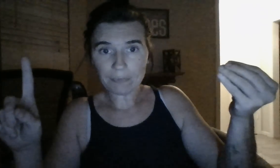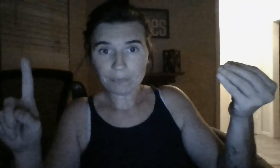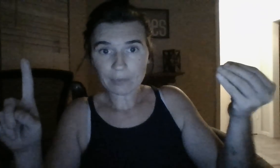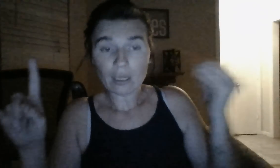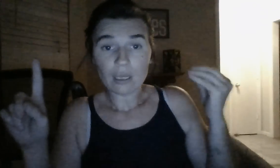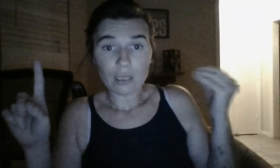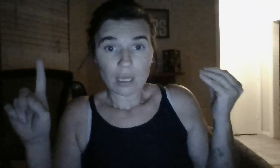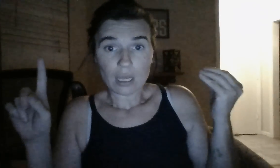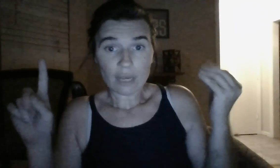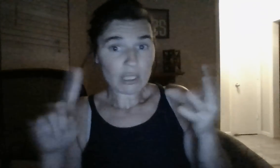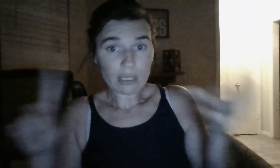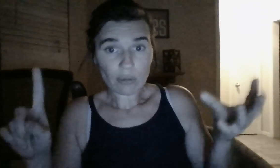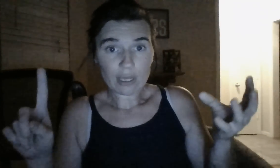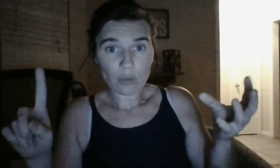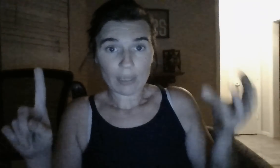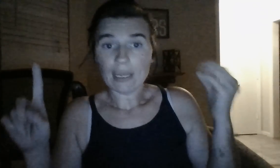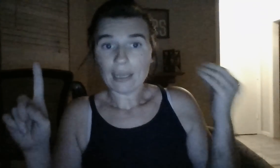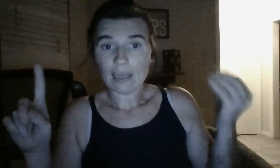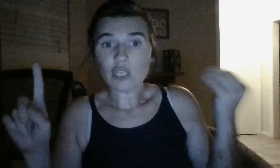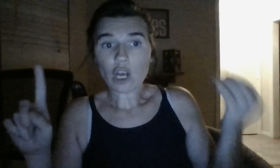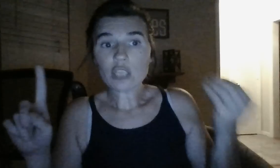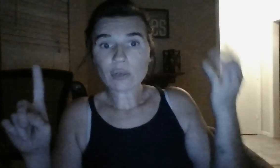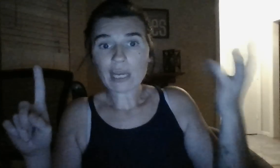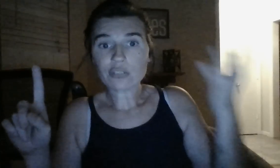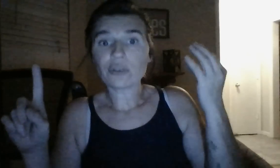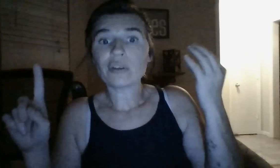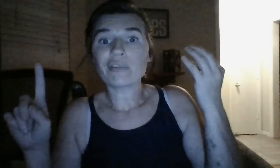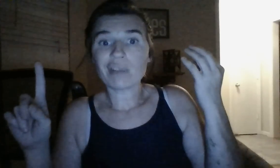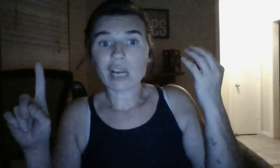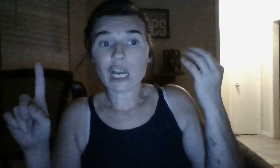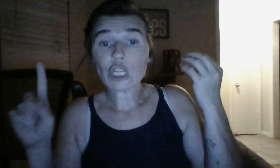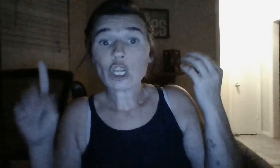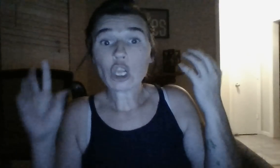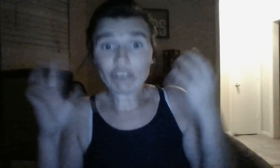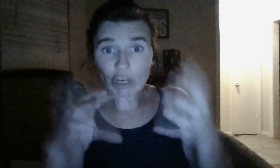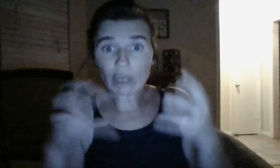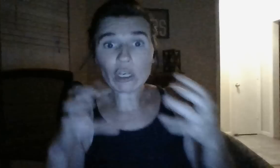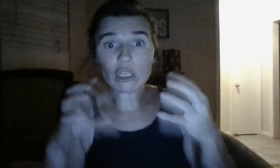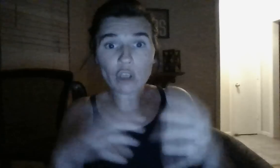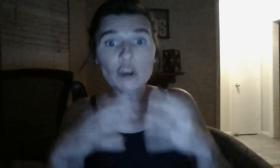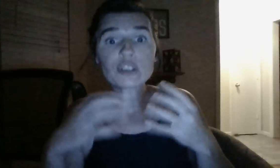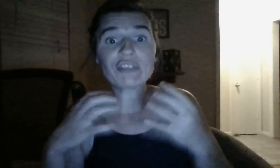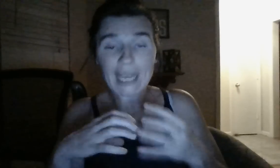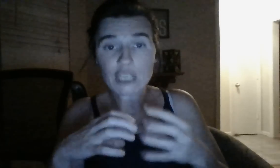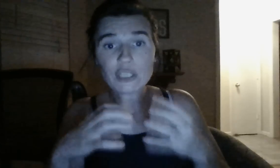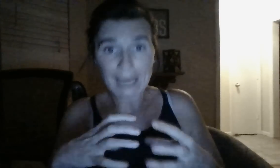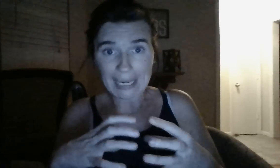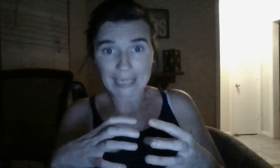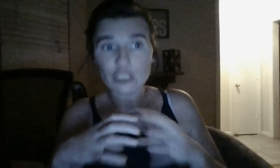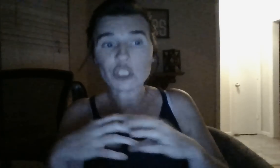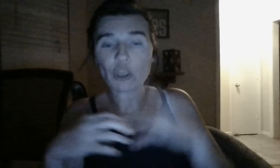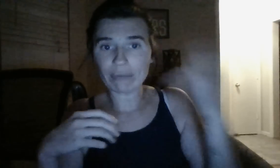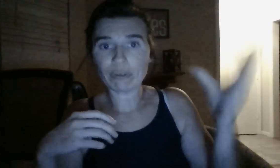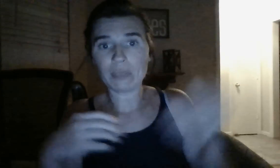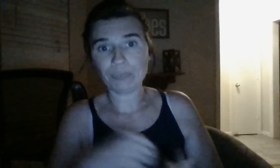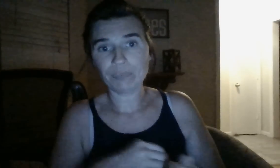ma'am, if you didn't already know it. You also got your very, very large vacation bank stolen from you.